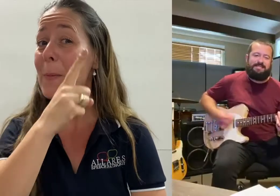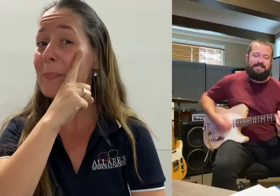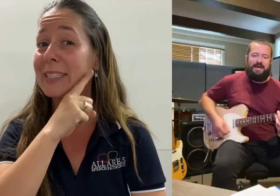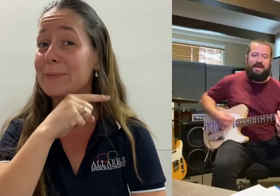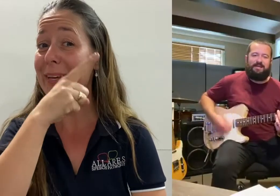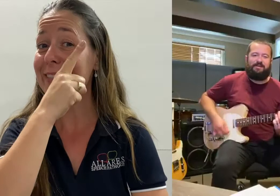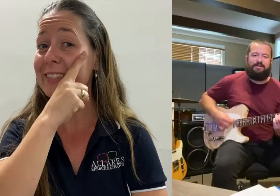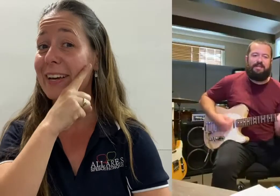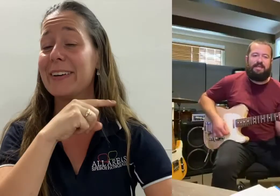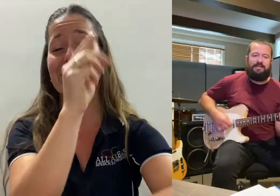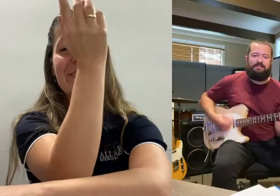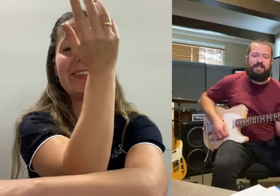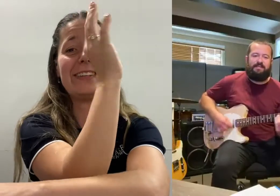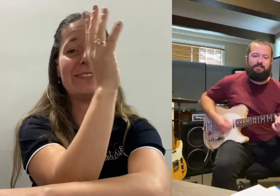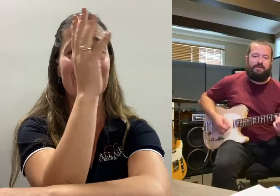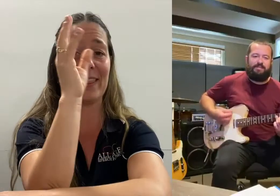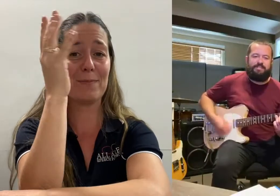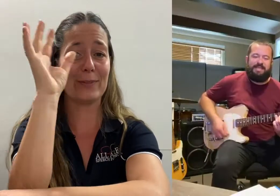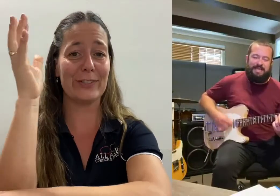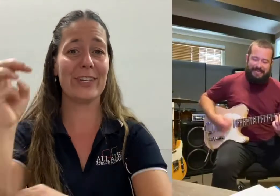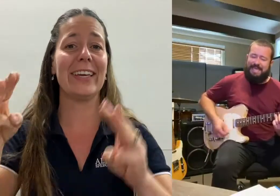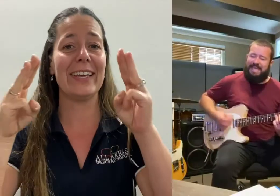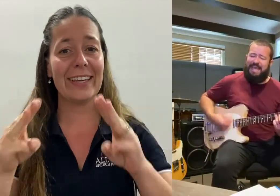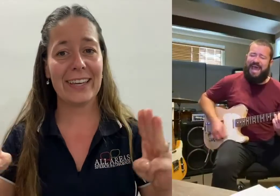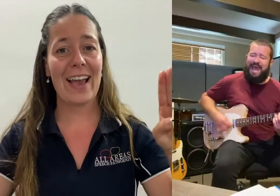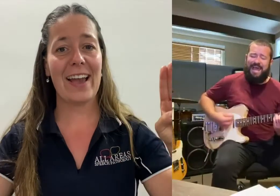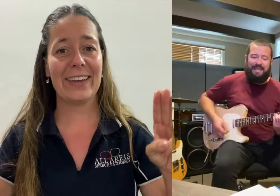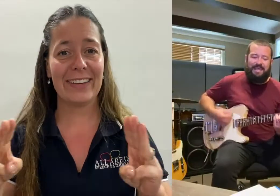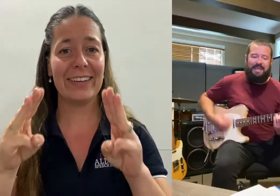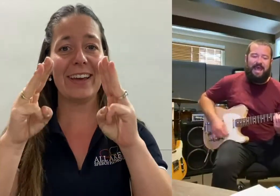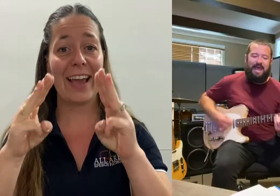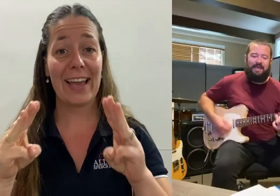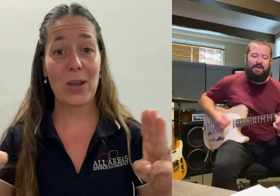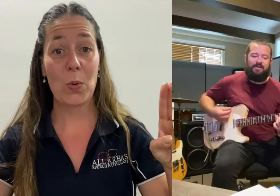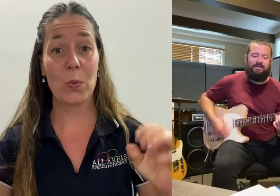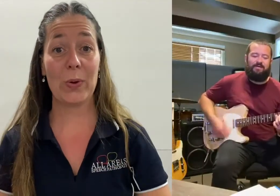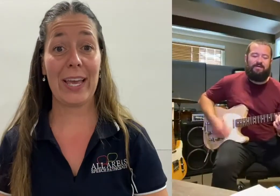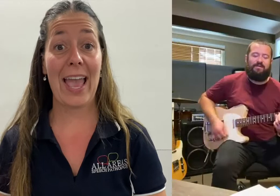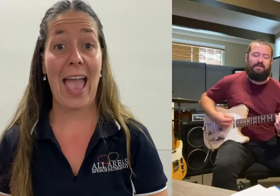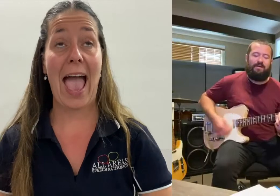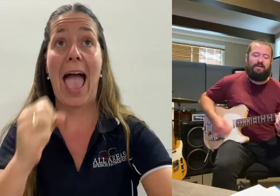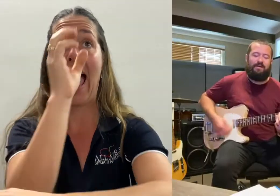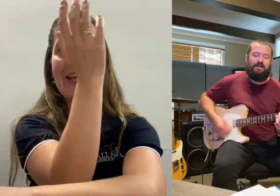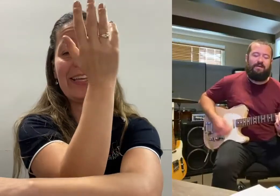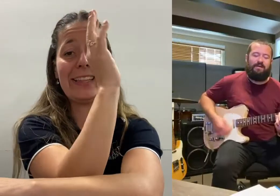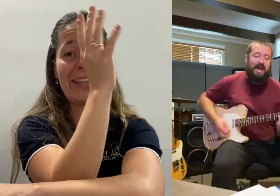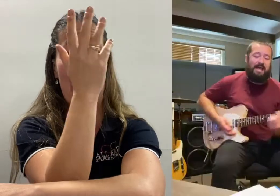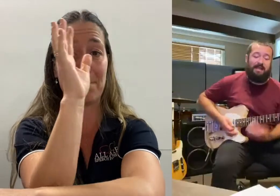This little dog lives in the bush. E, I, E, I, O. And in the